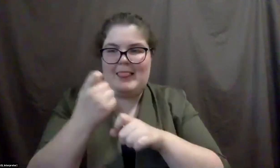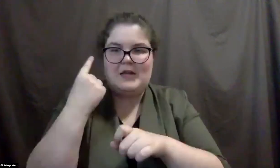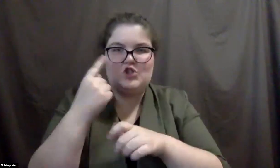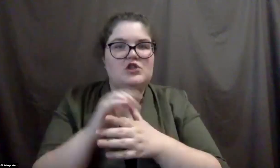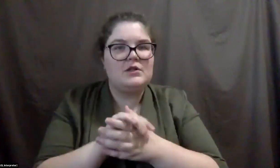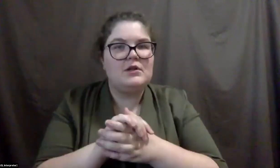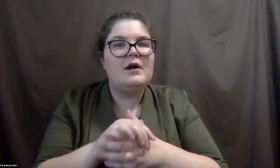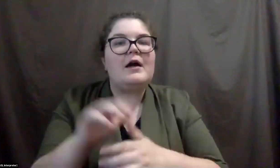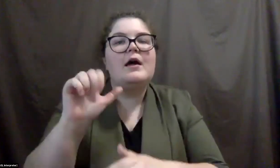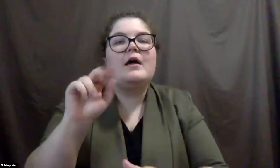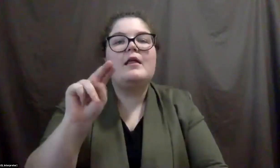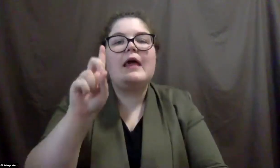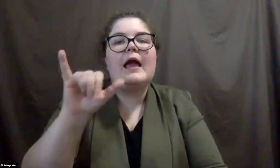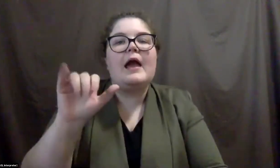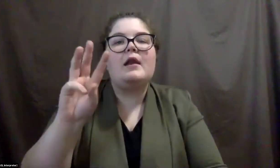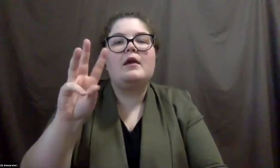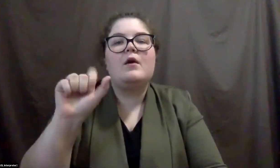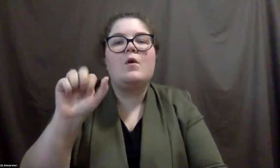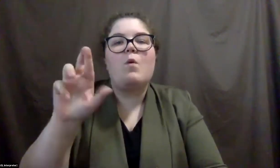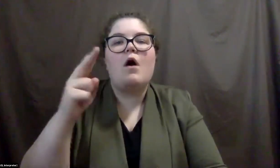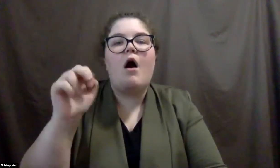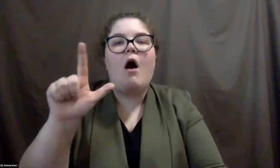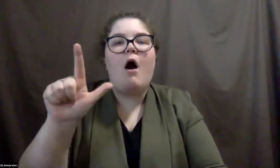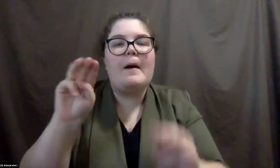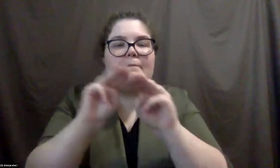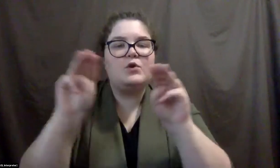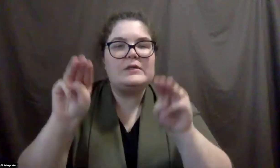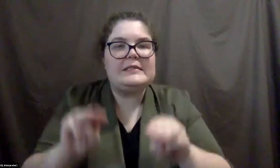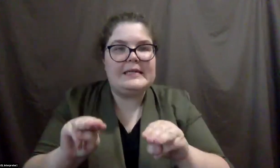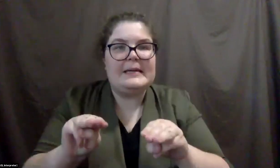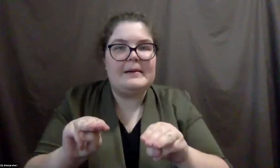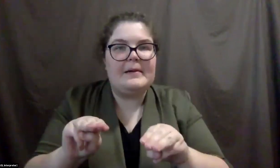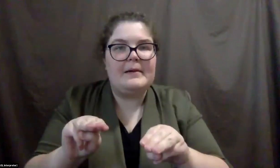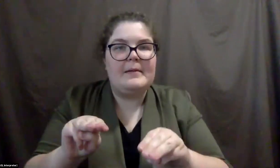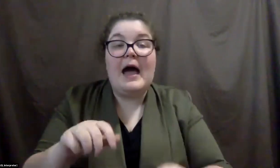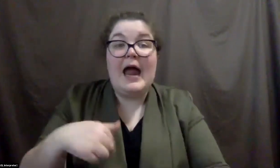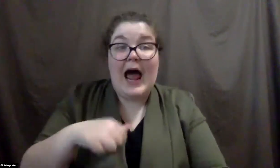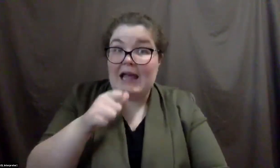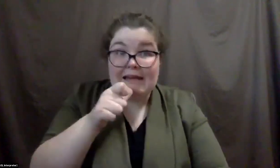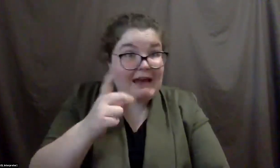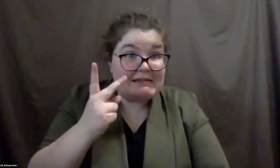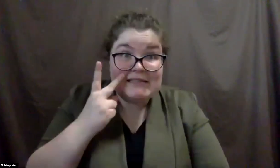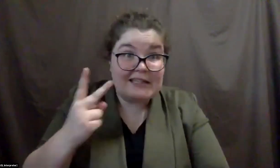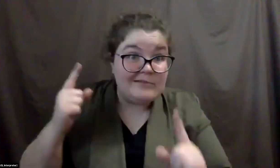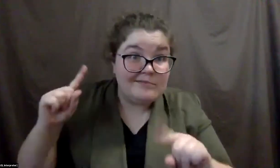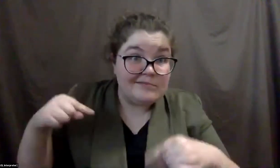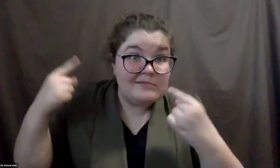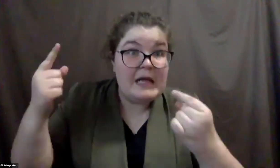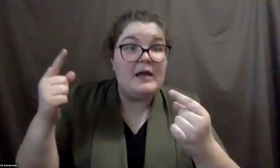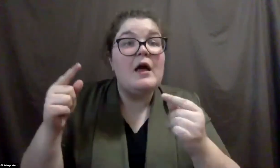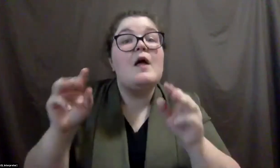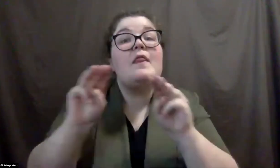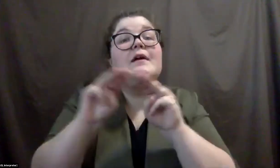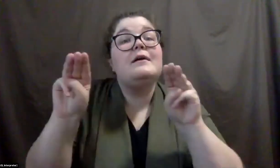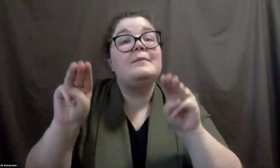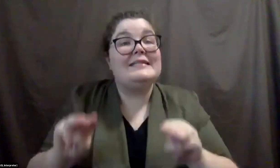to the Andy Warhol Museum of Pittsburgh. And the, you know, I, I hadn't seen this before, but the, um, the museum had taken some of his,